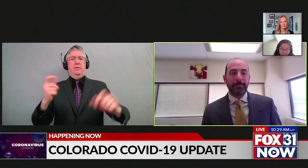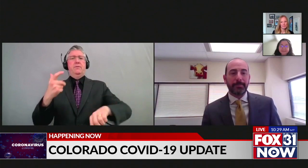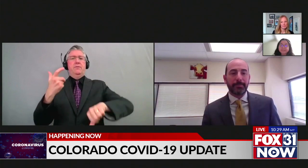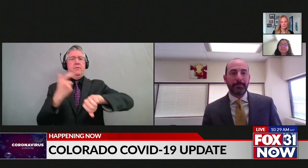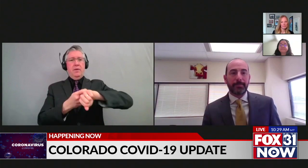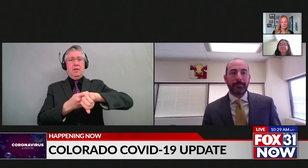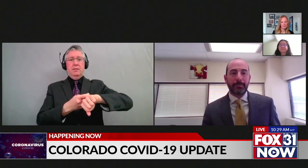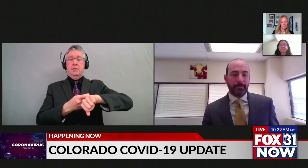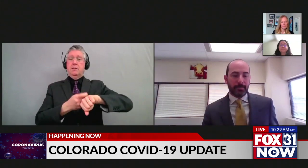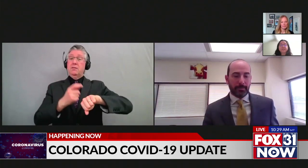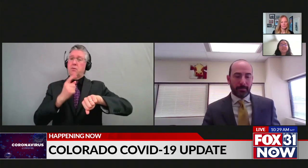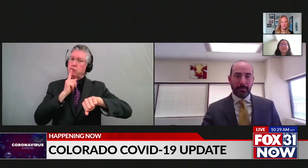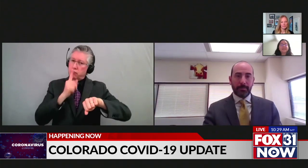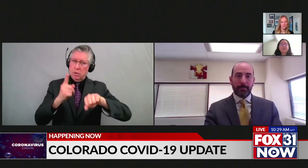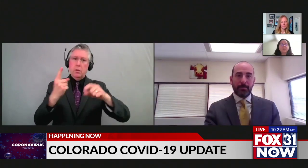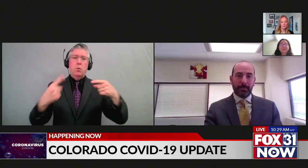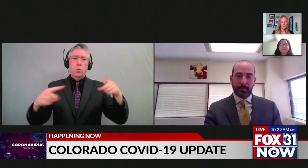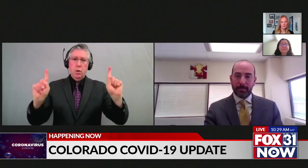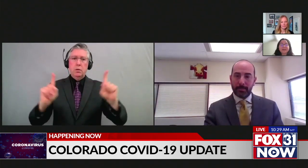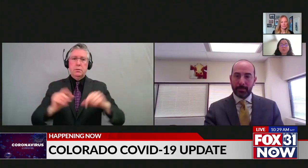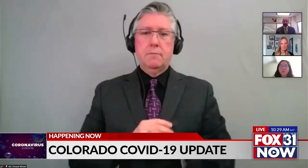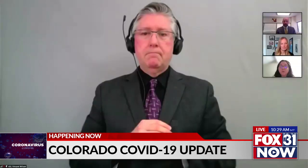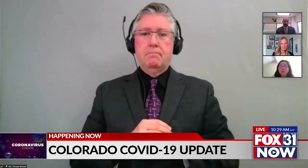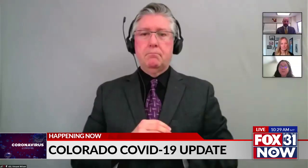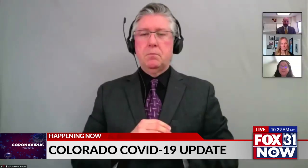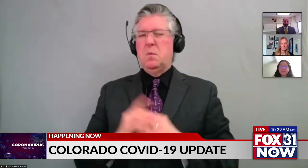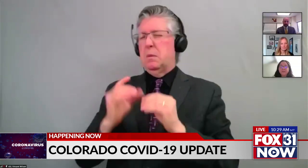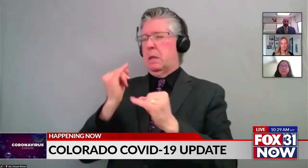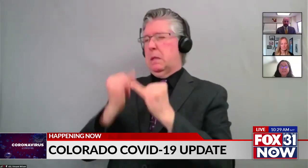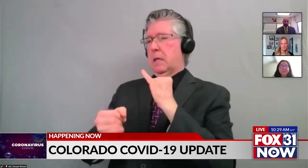We got time for one more question. Let's go to John Daly.